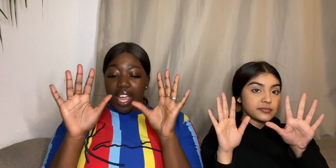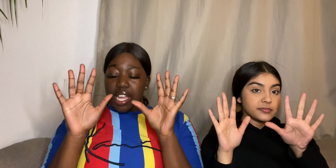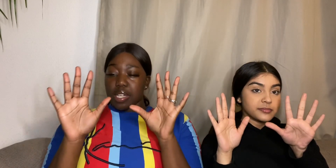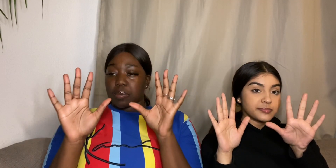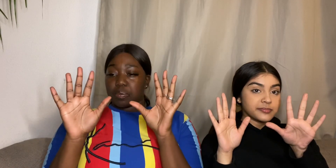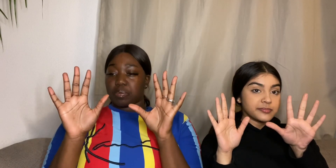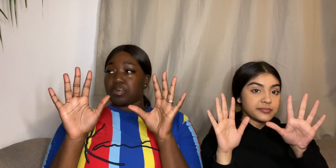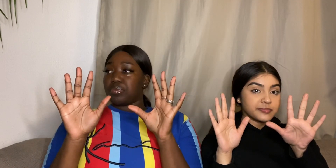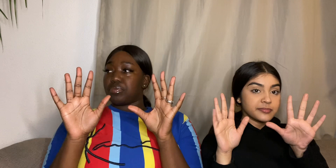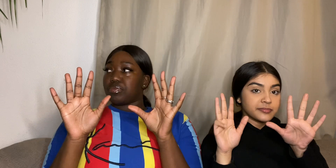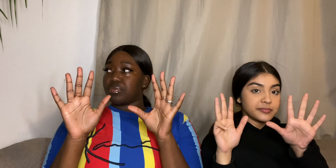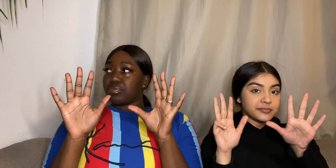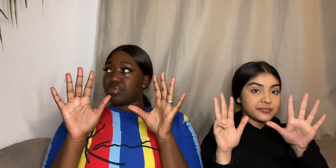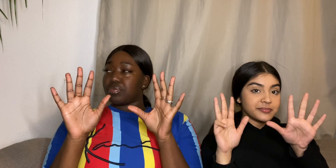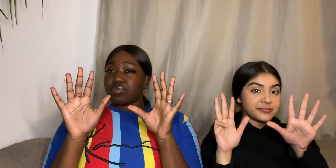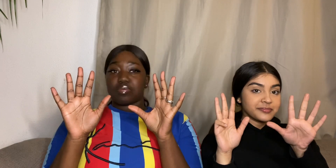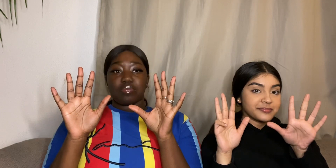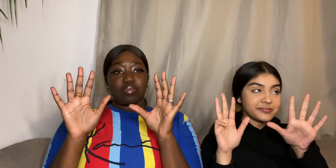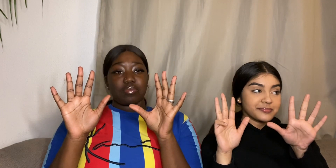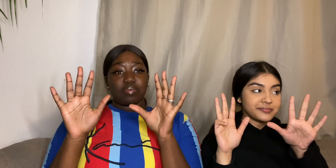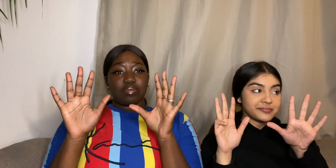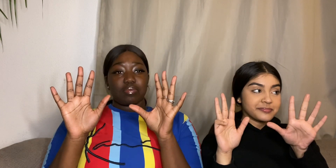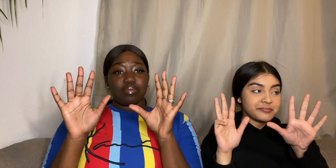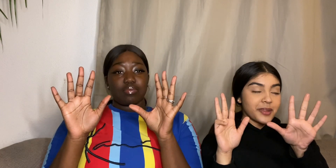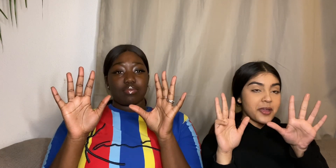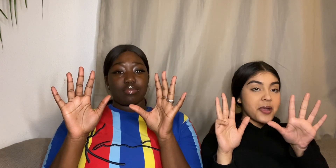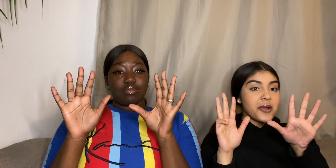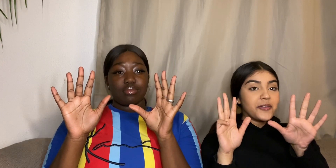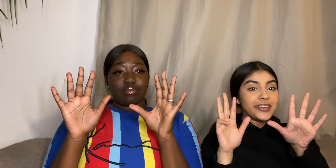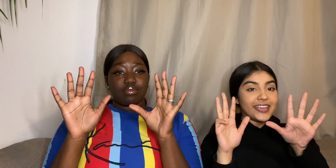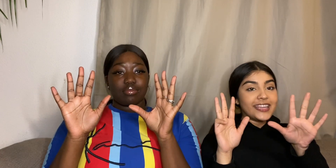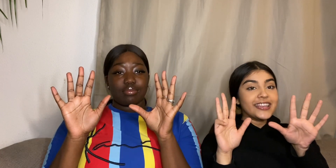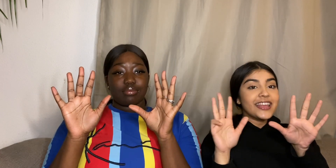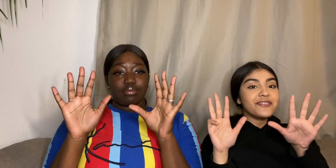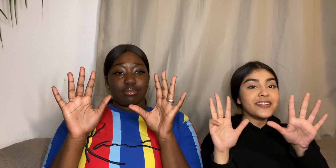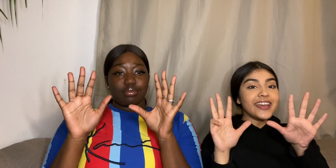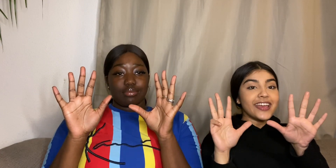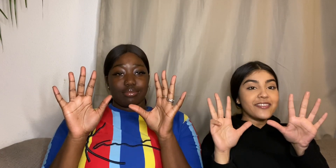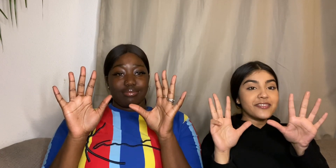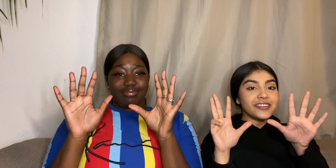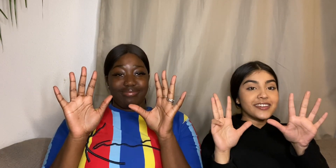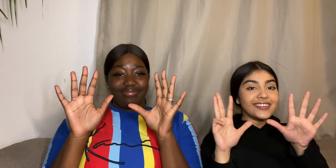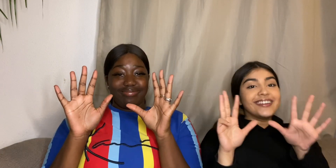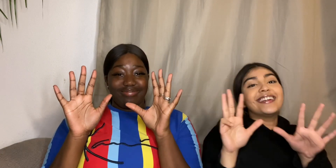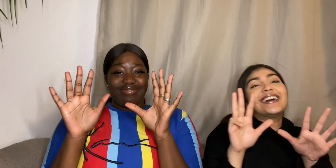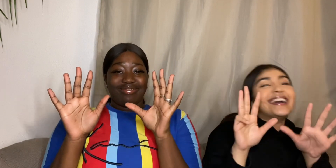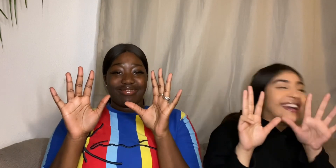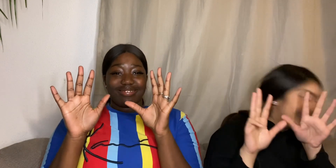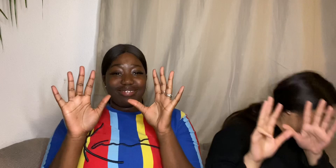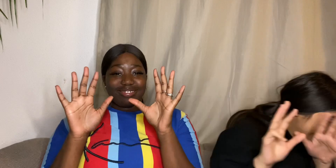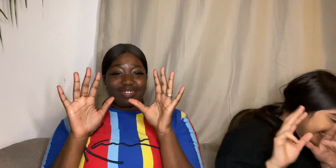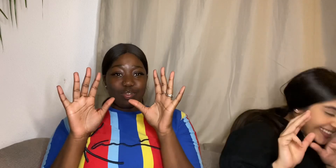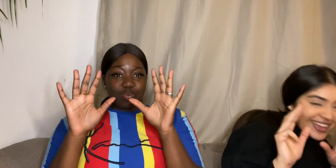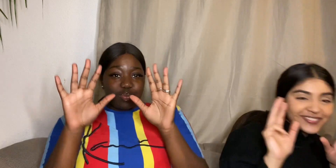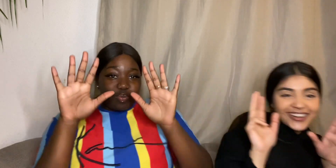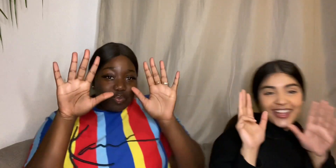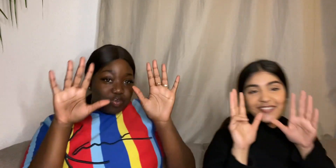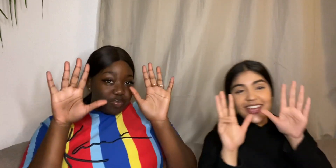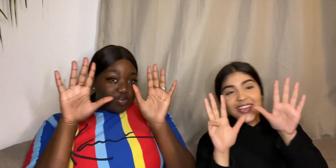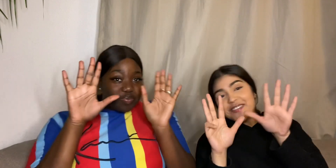okay never ever never have i ever